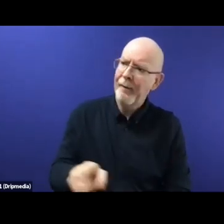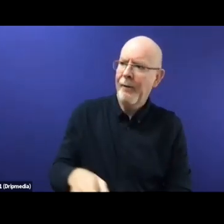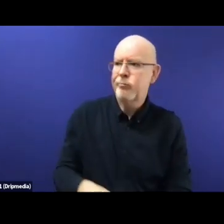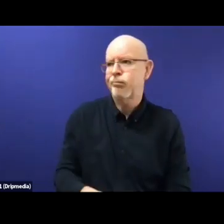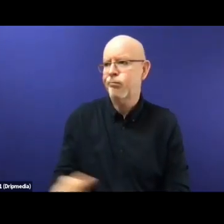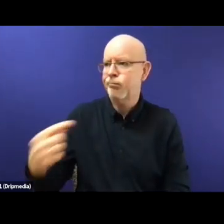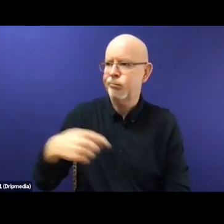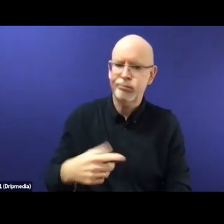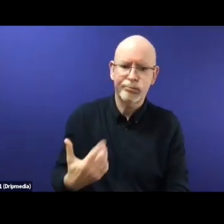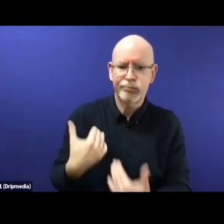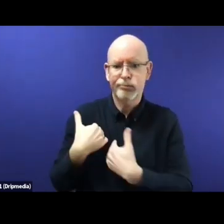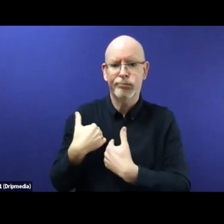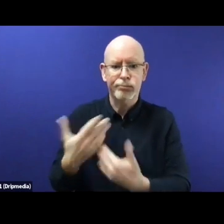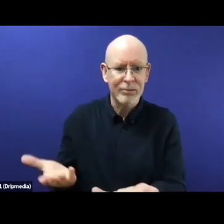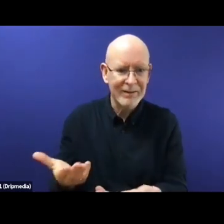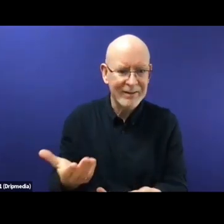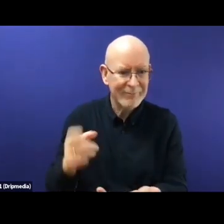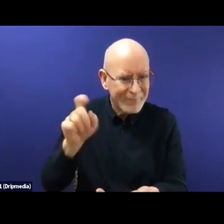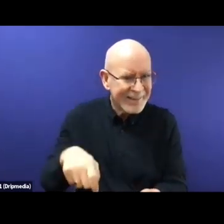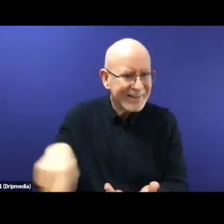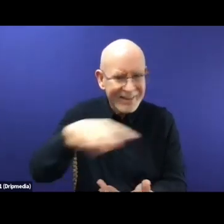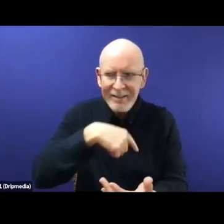this policy, when it comes to implementation. Thank you.